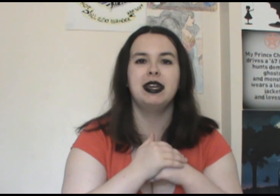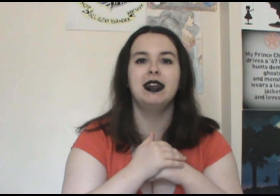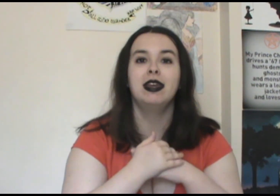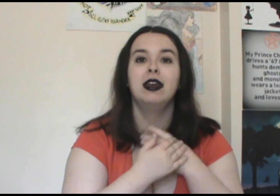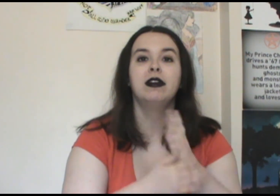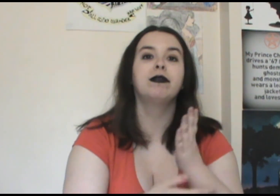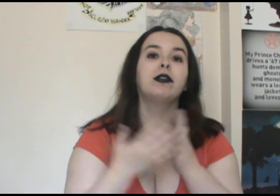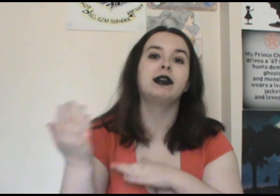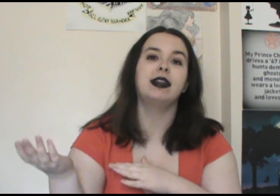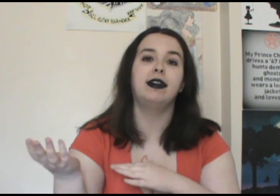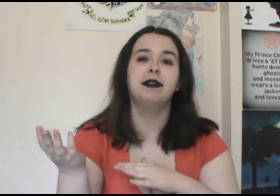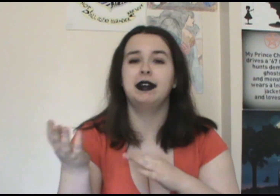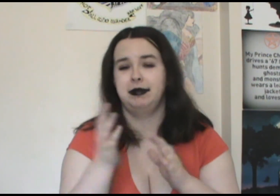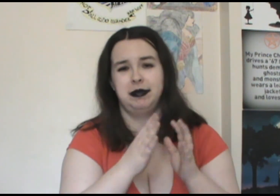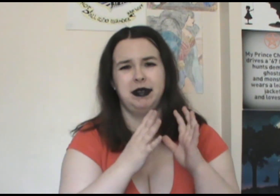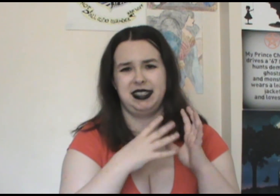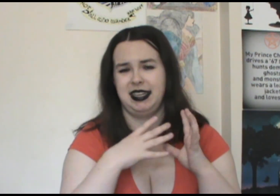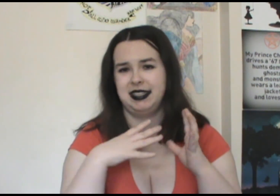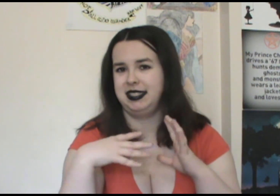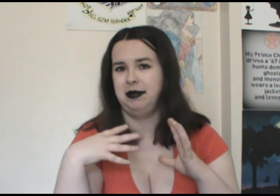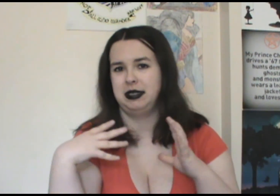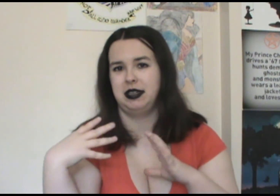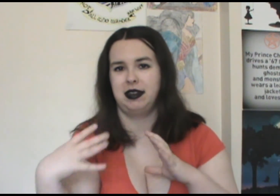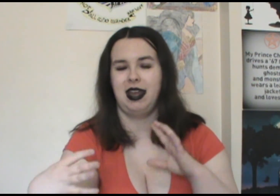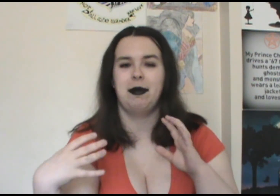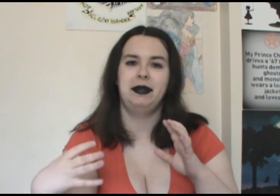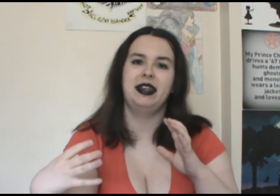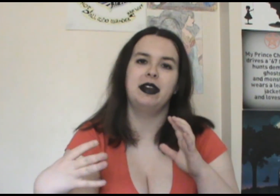Farouk and Oliver. I'm just really excited to see what's all gonna happen there.